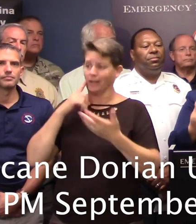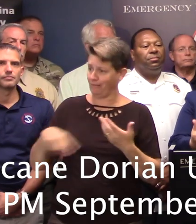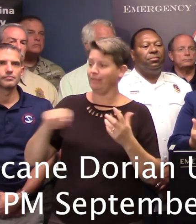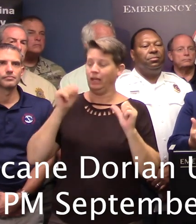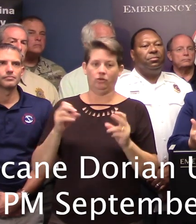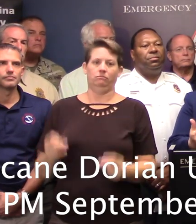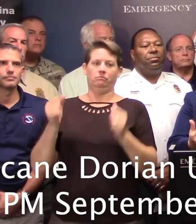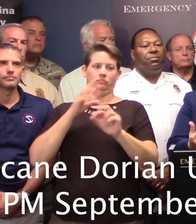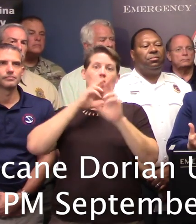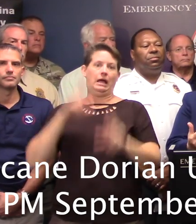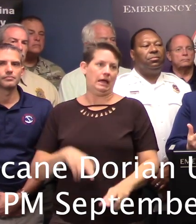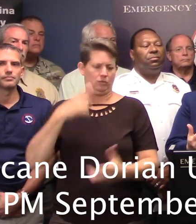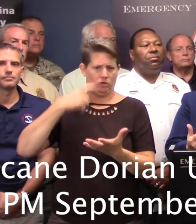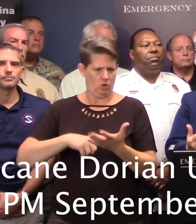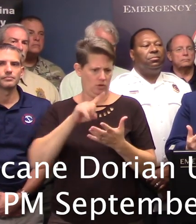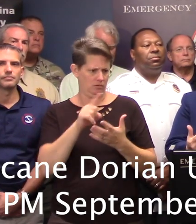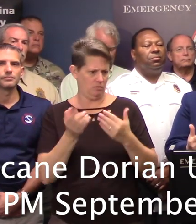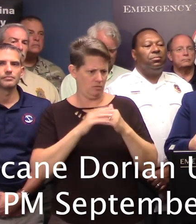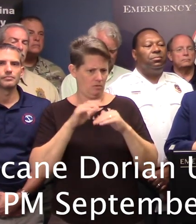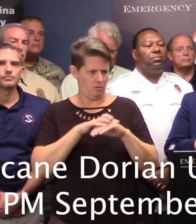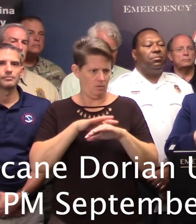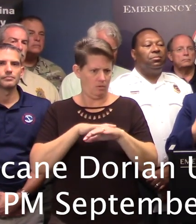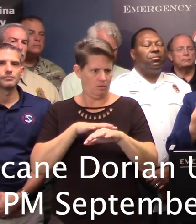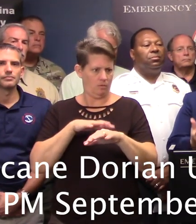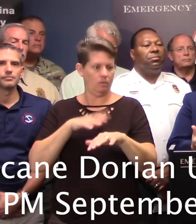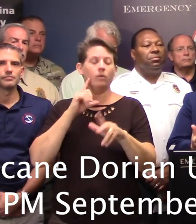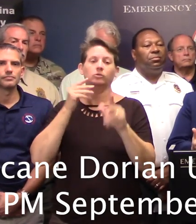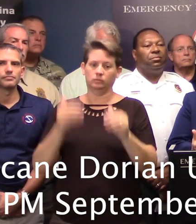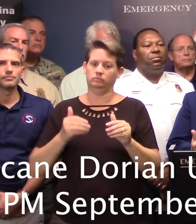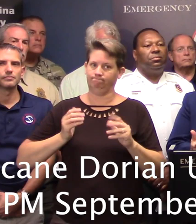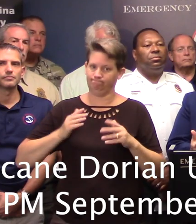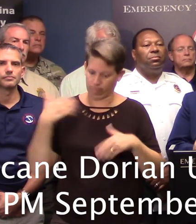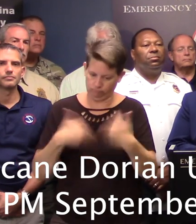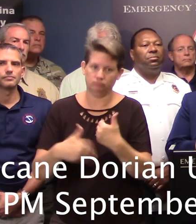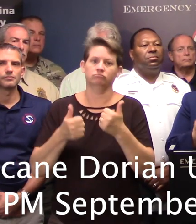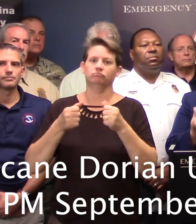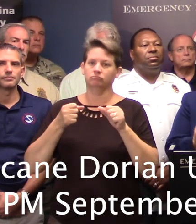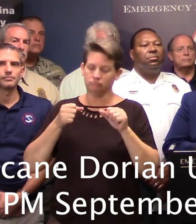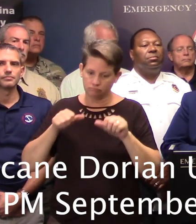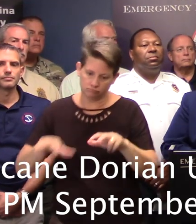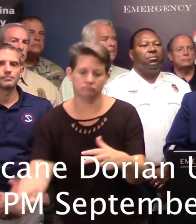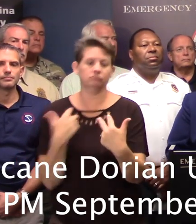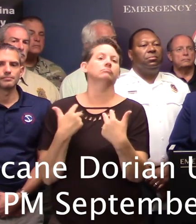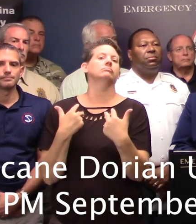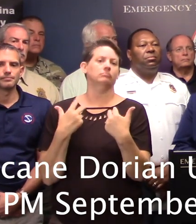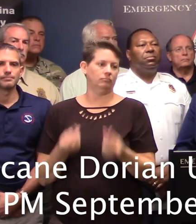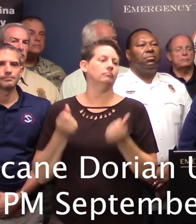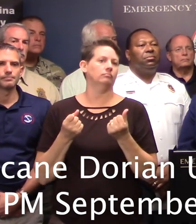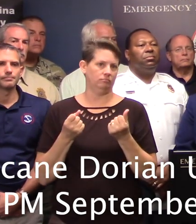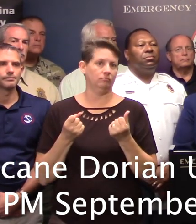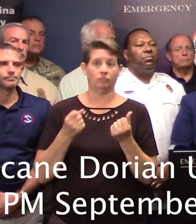quickly react when we noticed the trends and how they were going to accelerate that implementation and keep things moving. So,